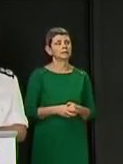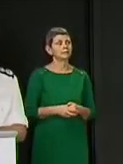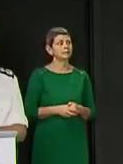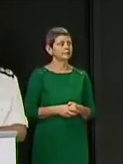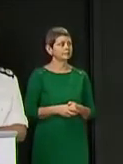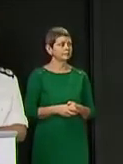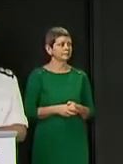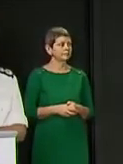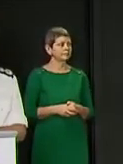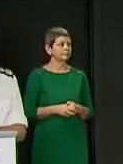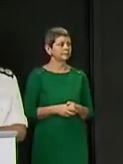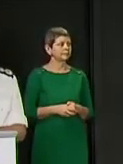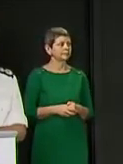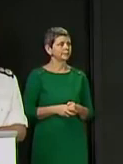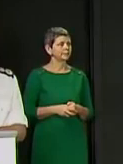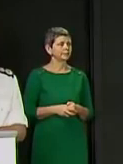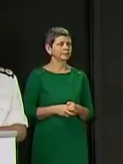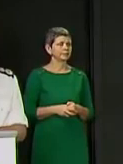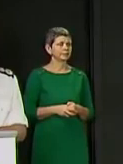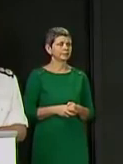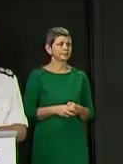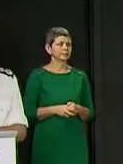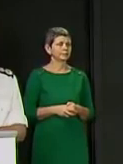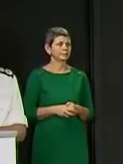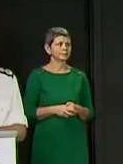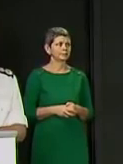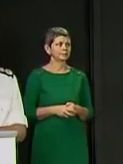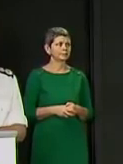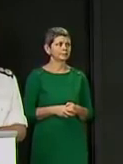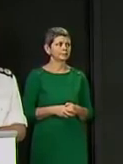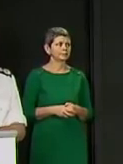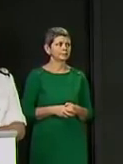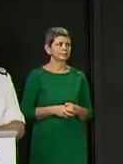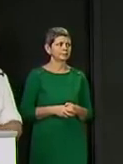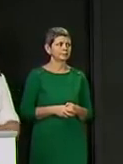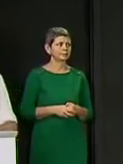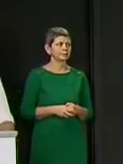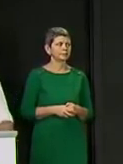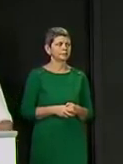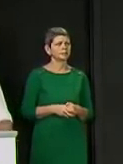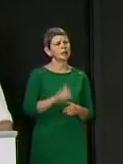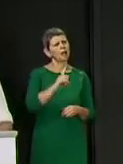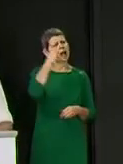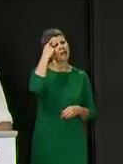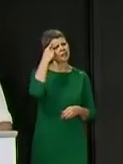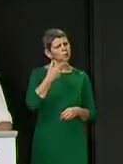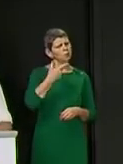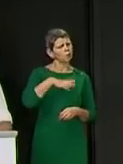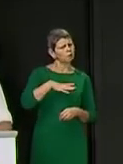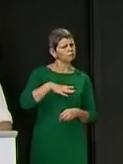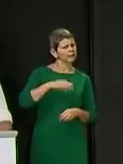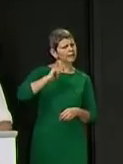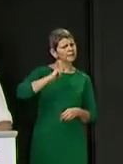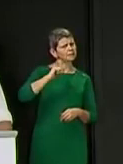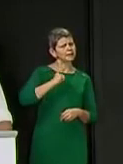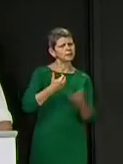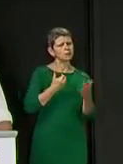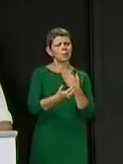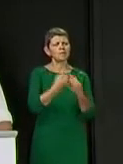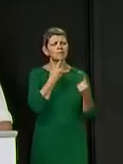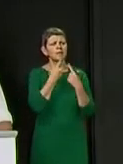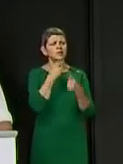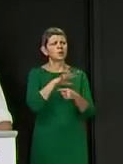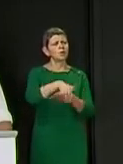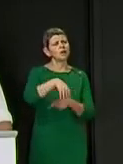Afternoon, everyone. I think we were expecting to hear more about the regulations for the 14-day quarantine today. I understand